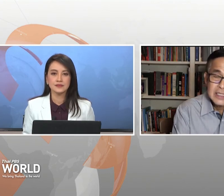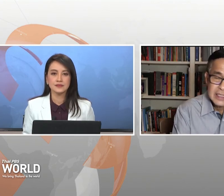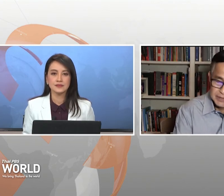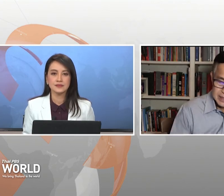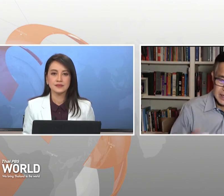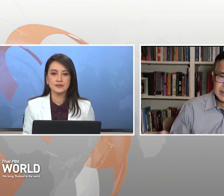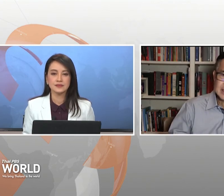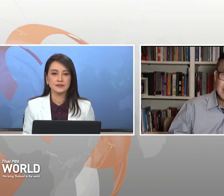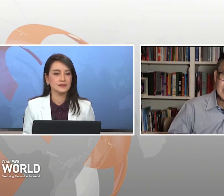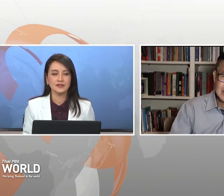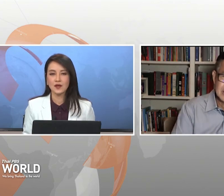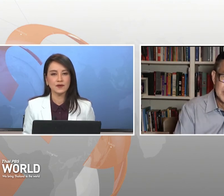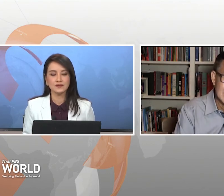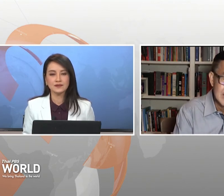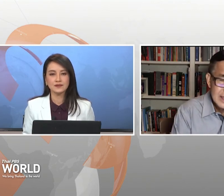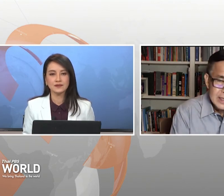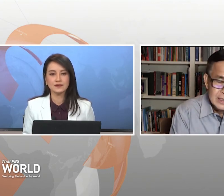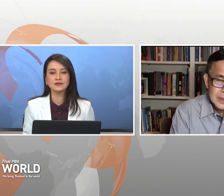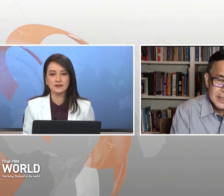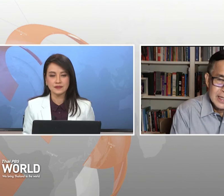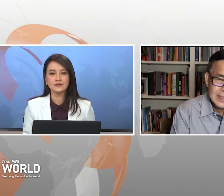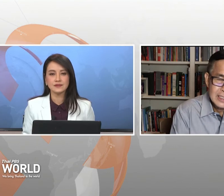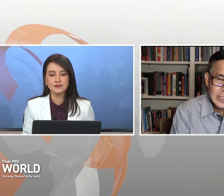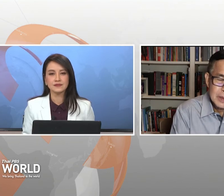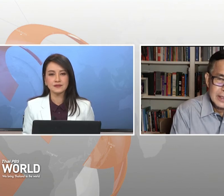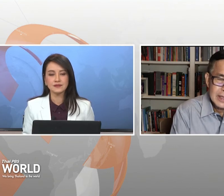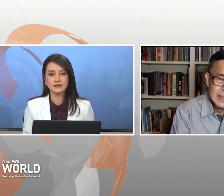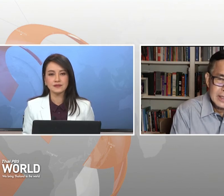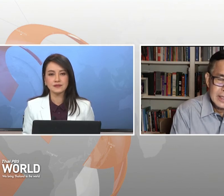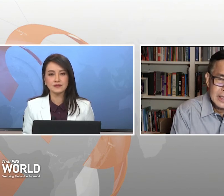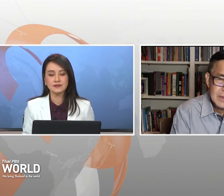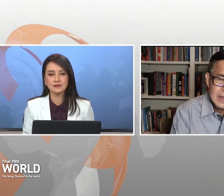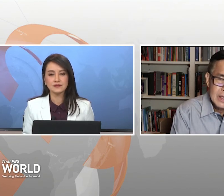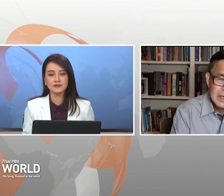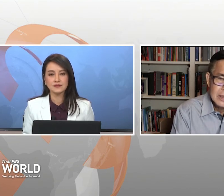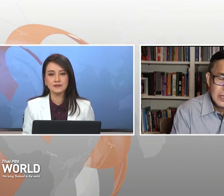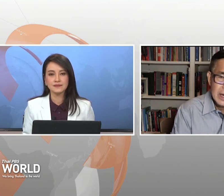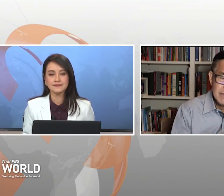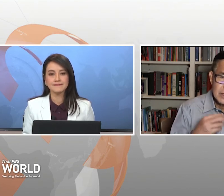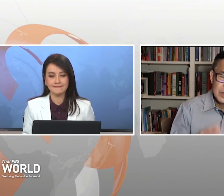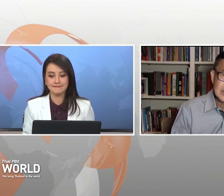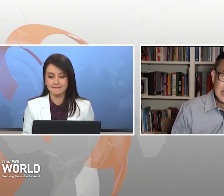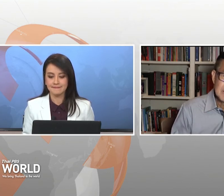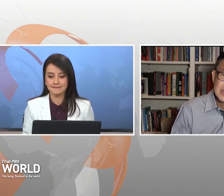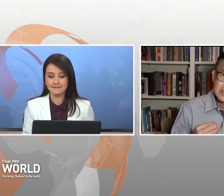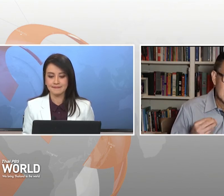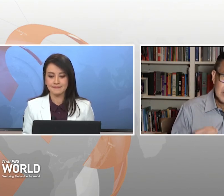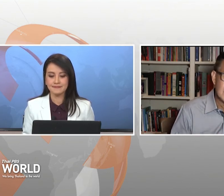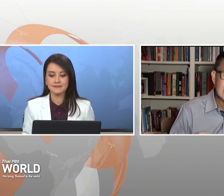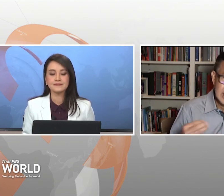easy, as our interpreter has just explained, that not every word can be translated